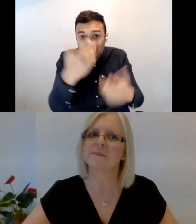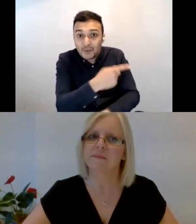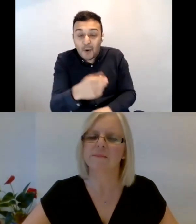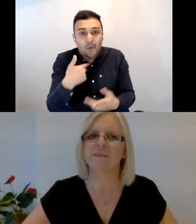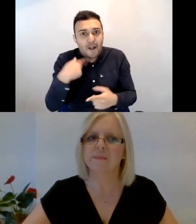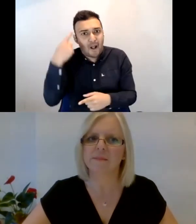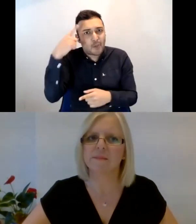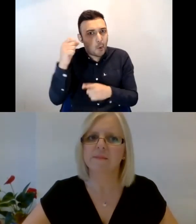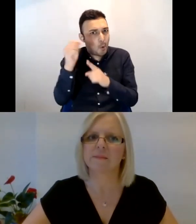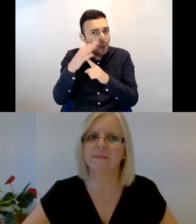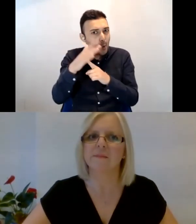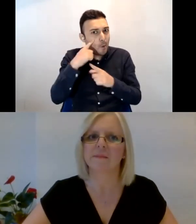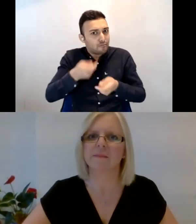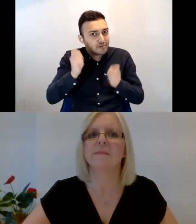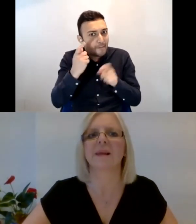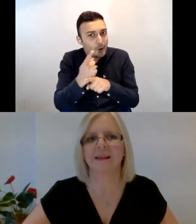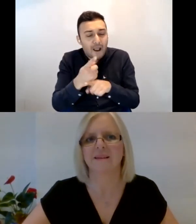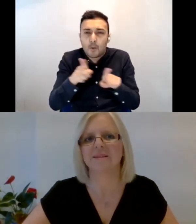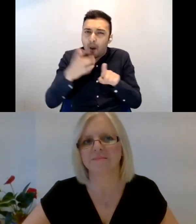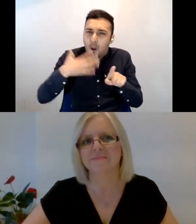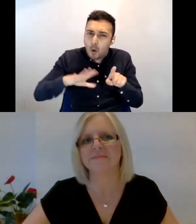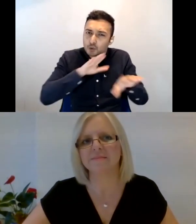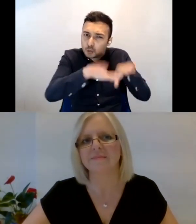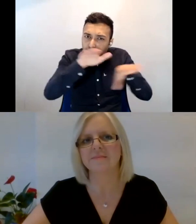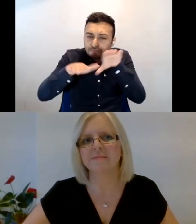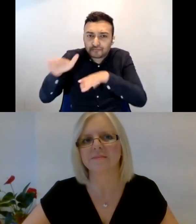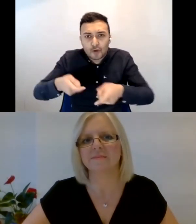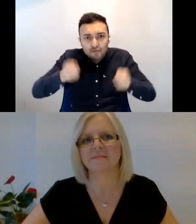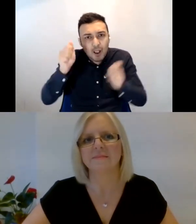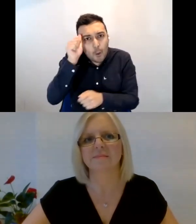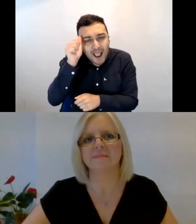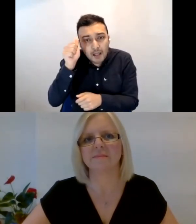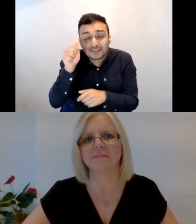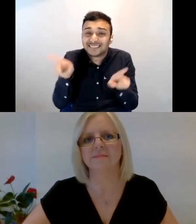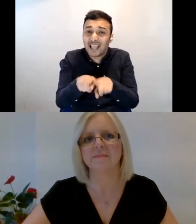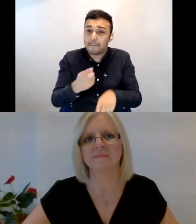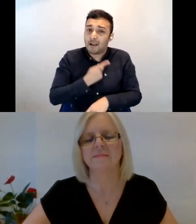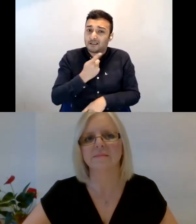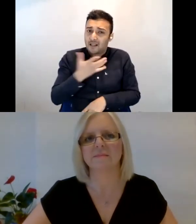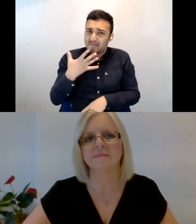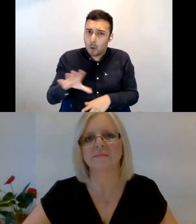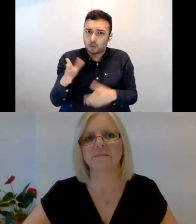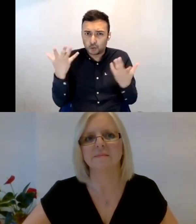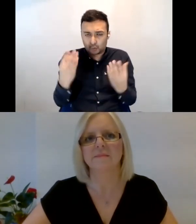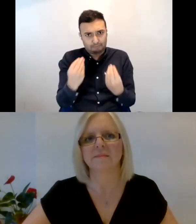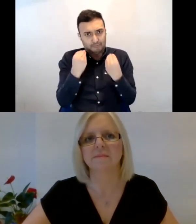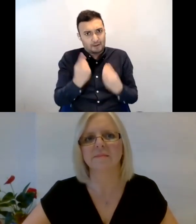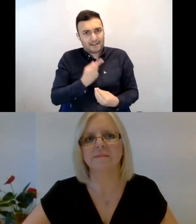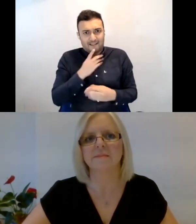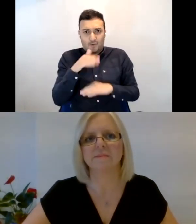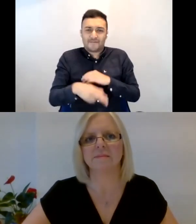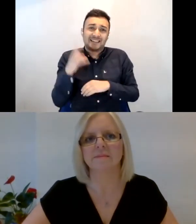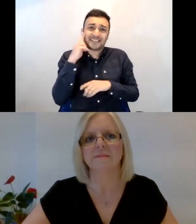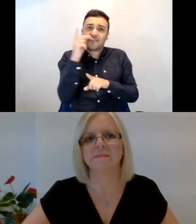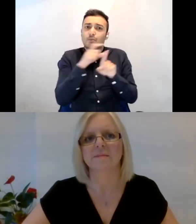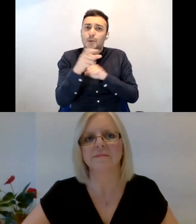raise awareness for. And not only that as well, educate myself, um, you know, about the deaf community, because actually, although